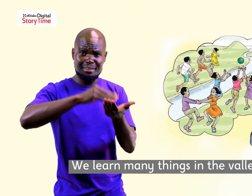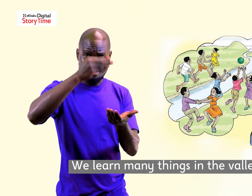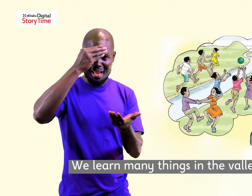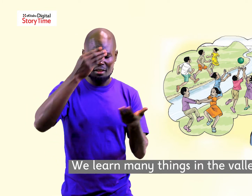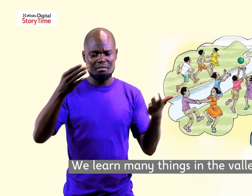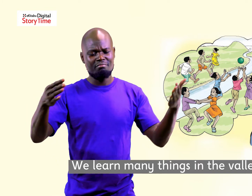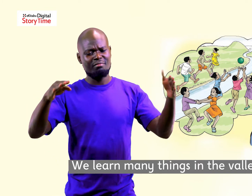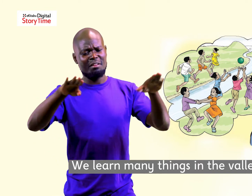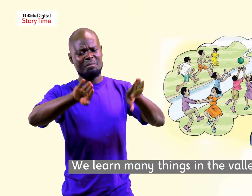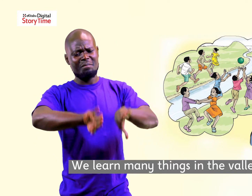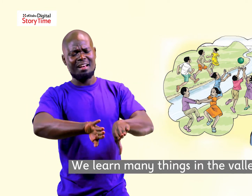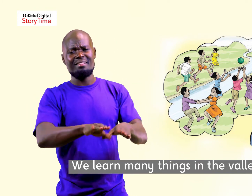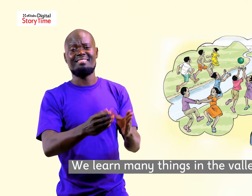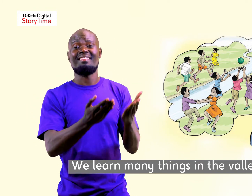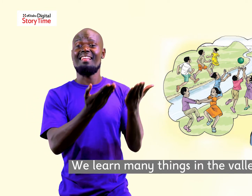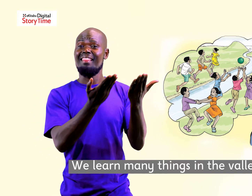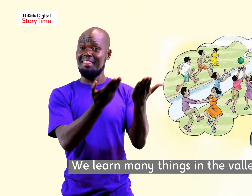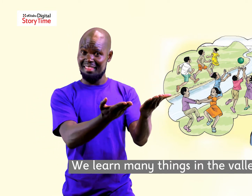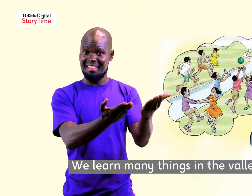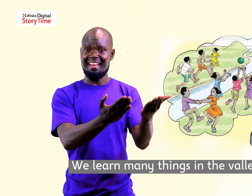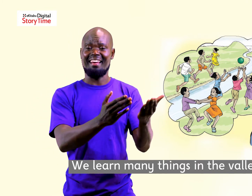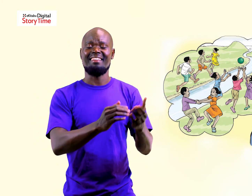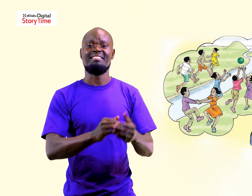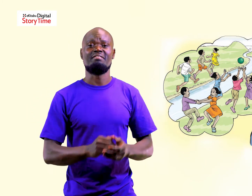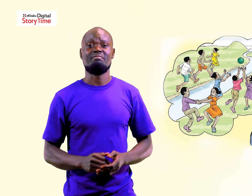we learn many things in the valley